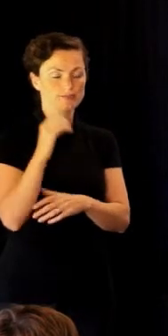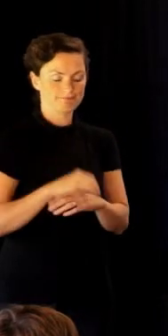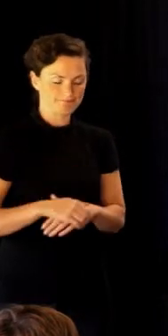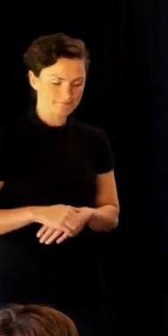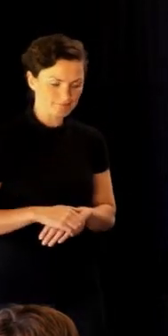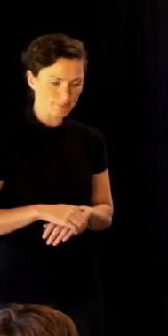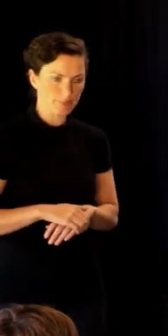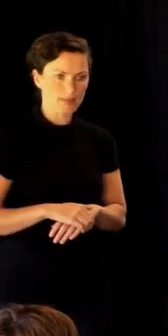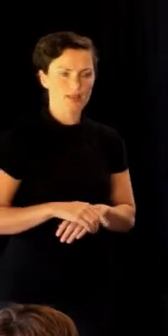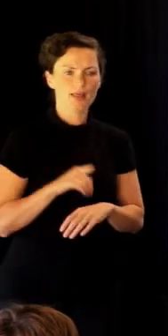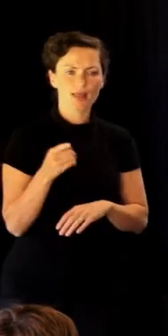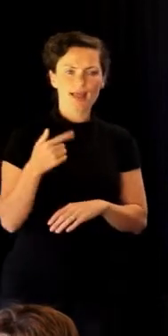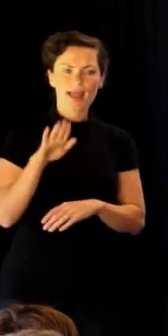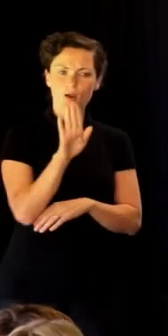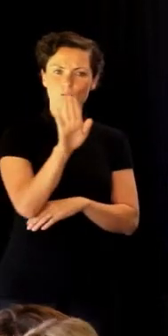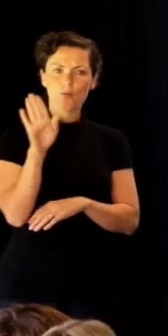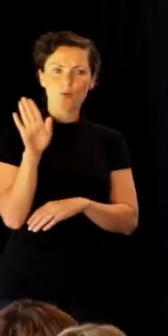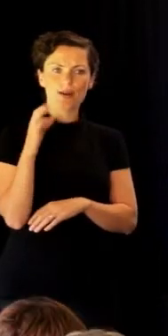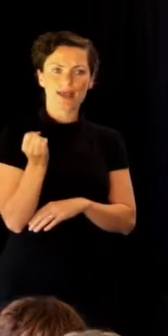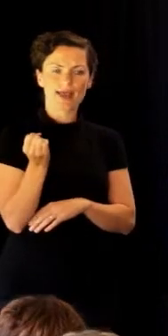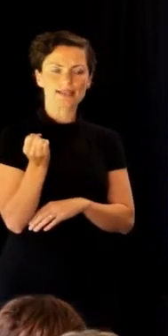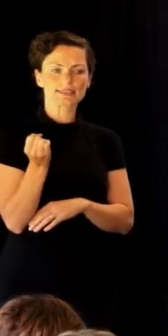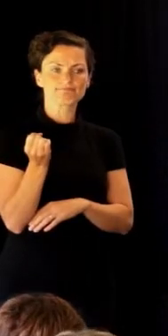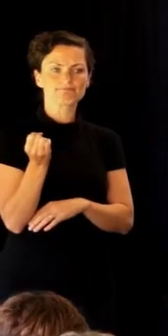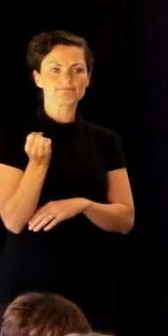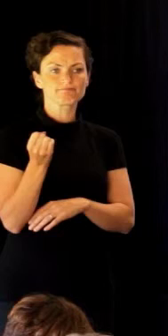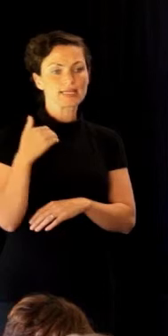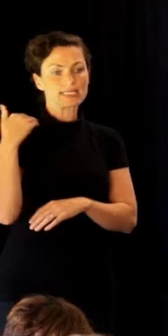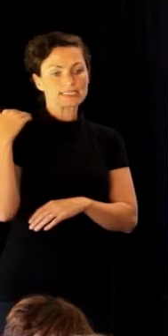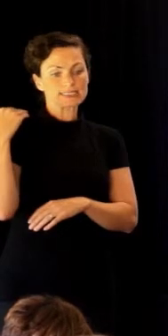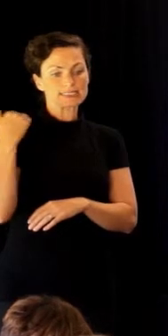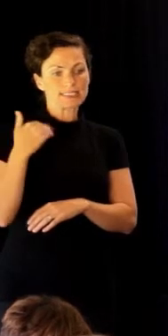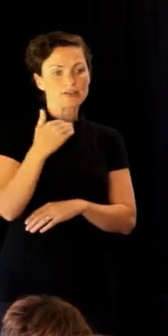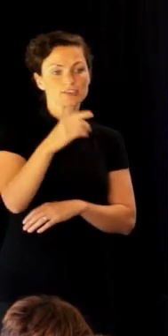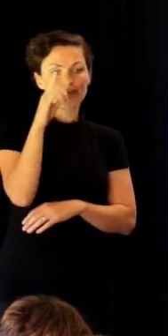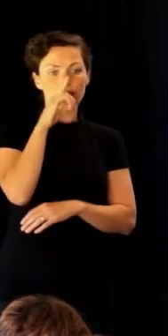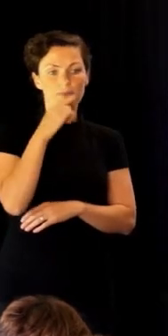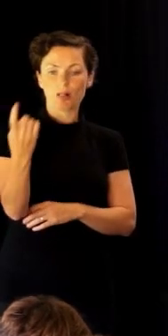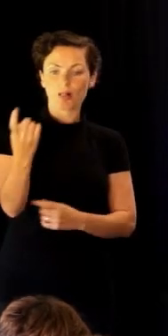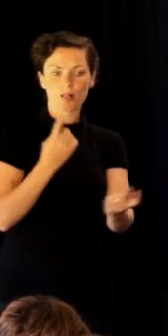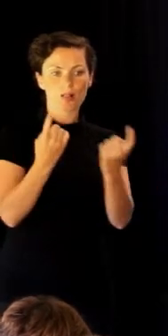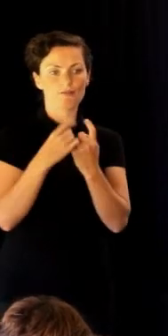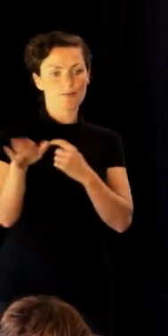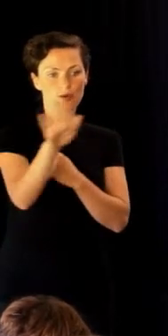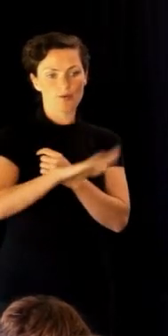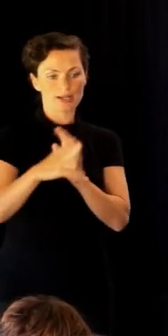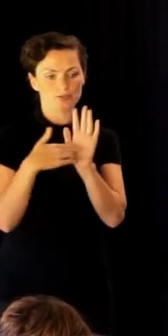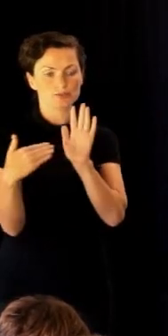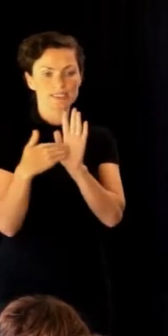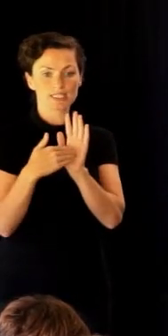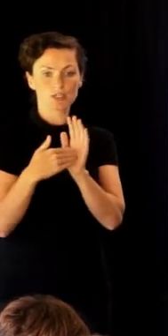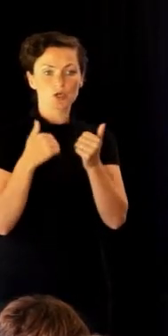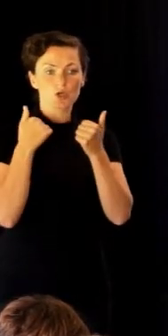The board had a series of people coming from around the country that was a fair